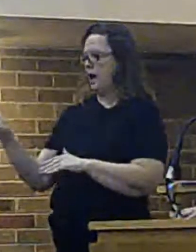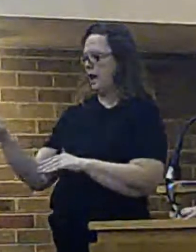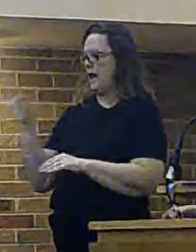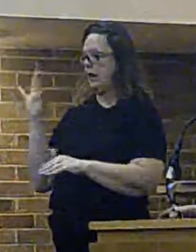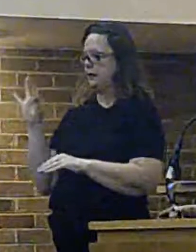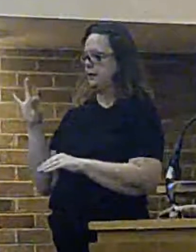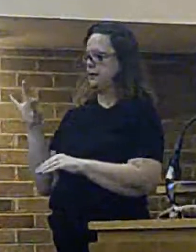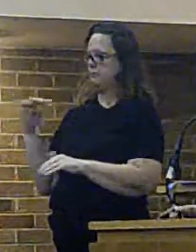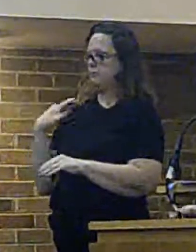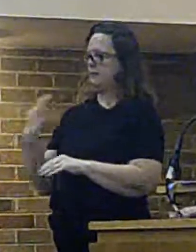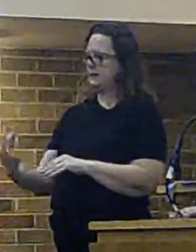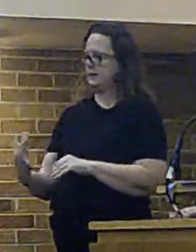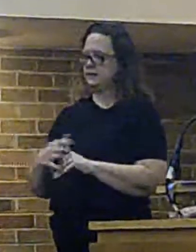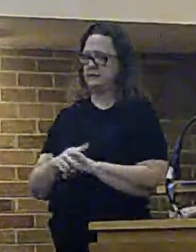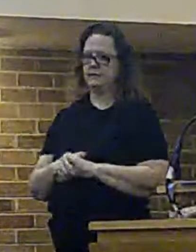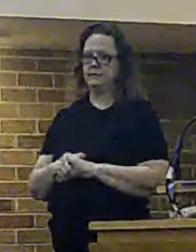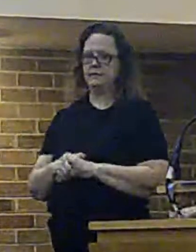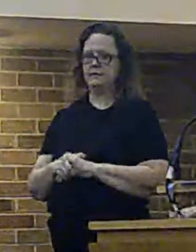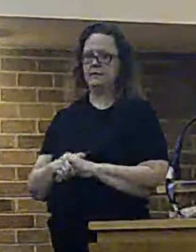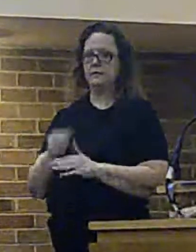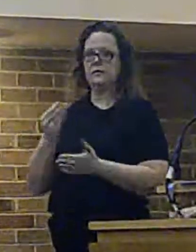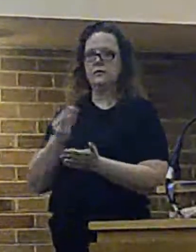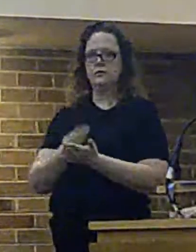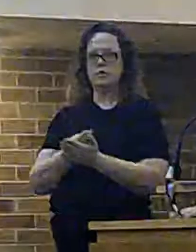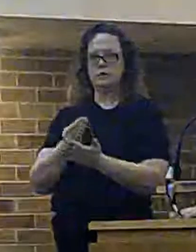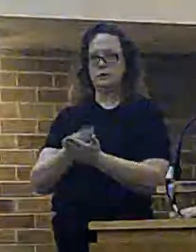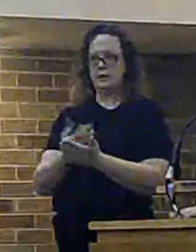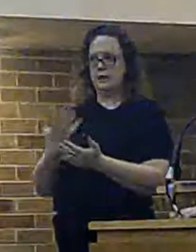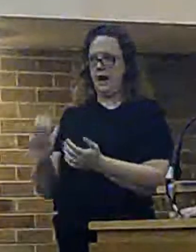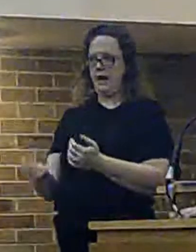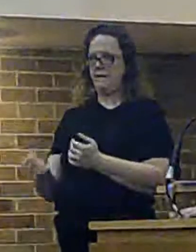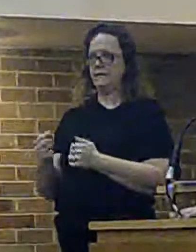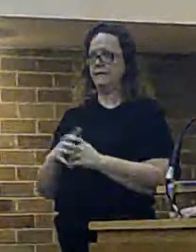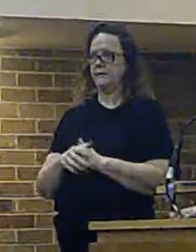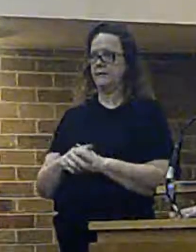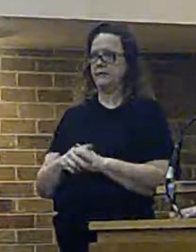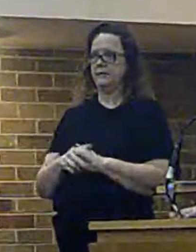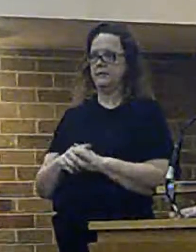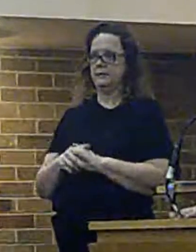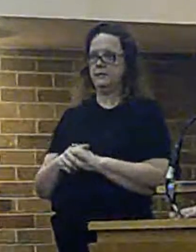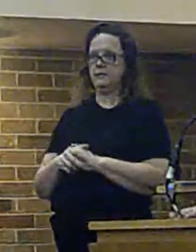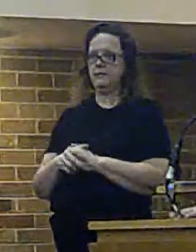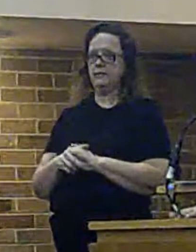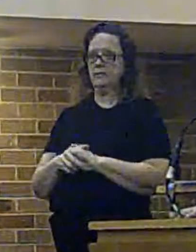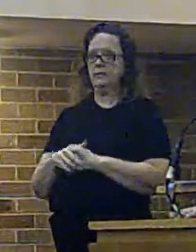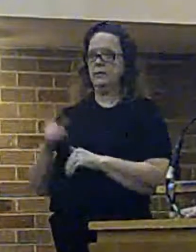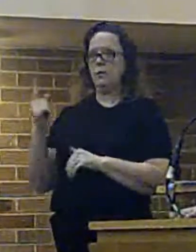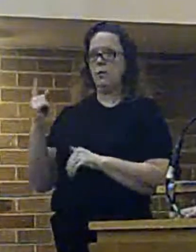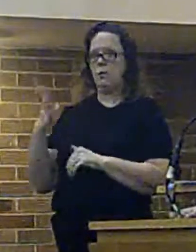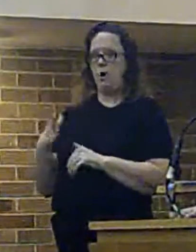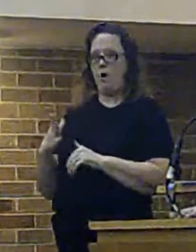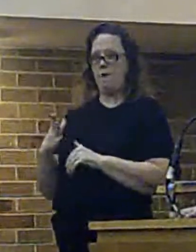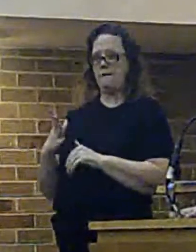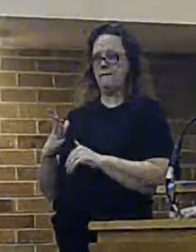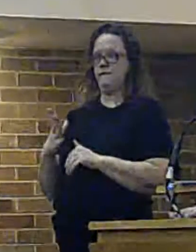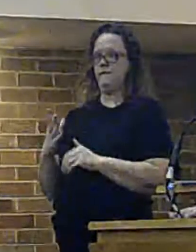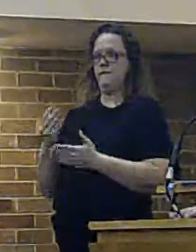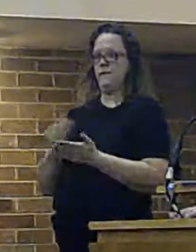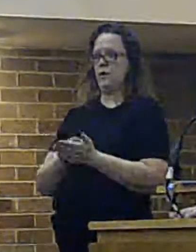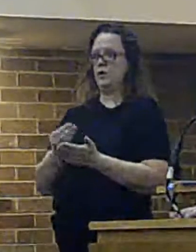The funding therefore is secured in terms of the grant. Bear in mind this is one off capital funding.